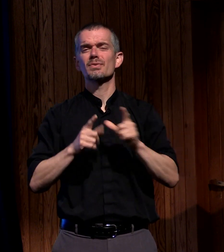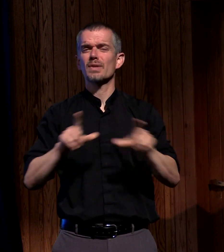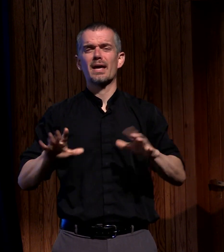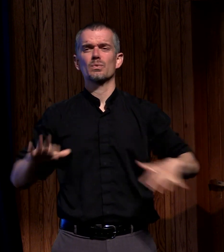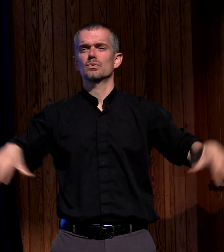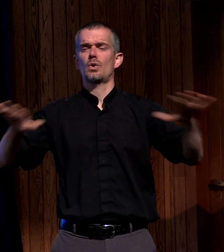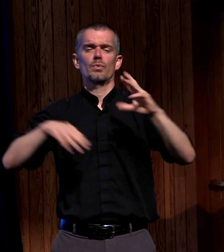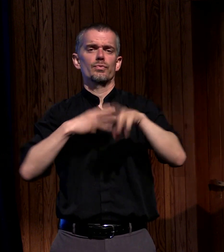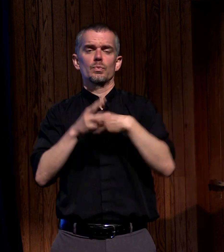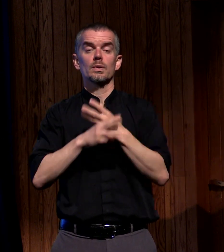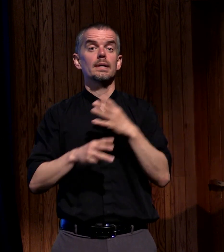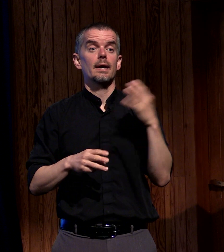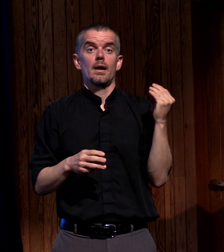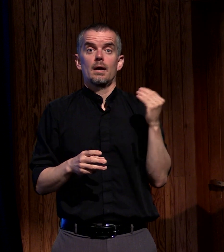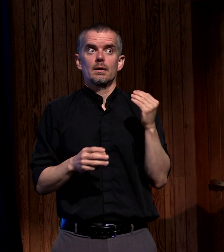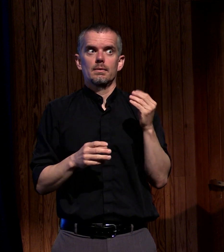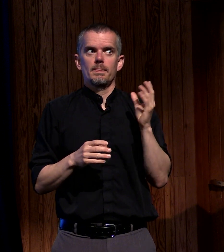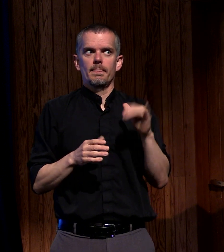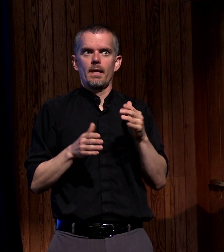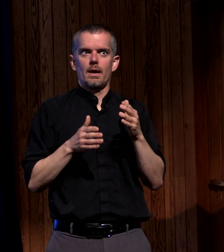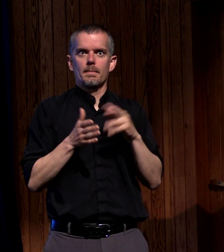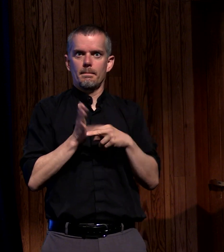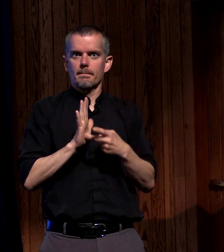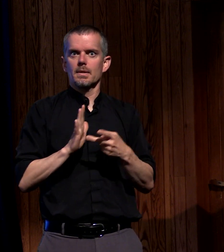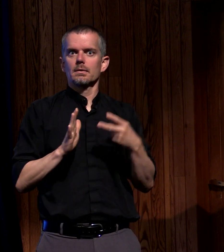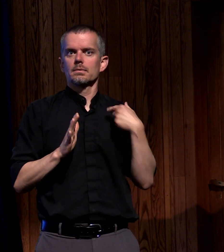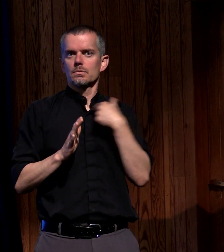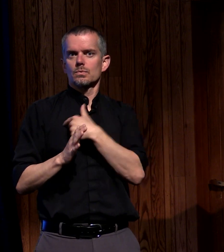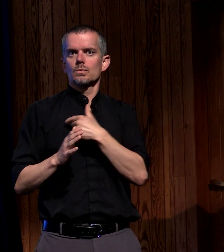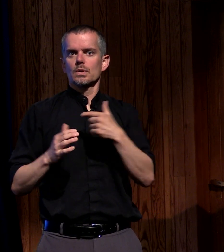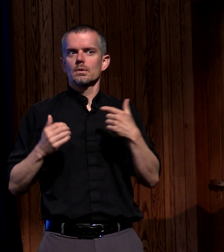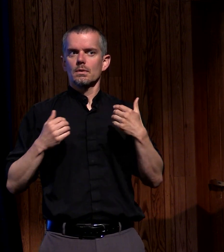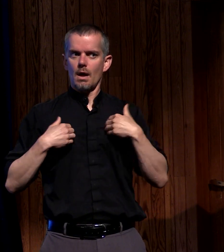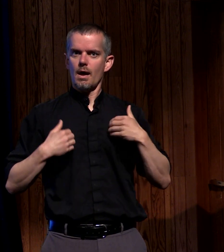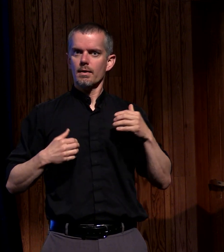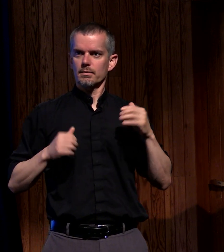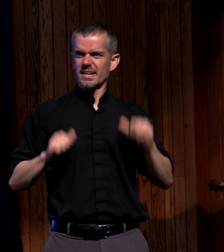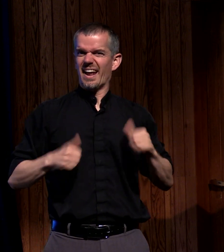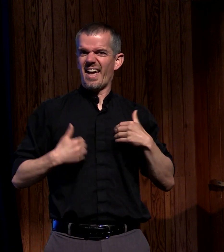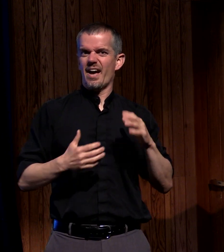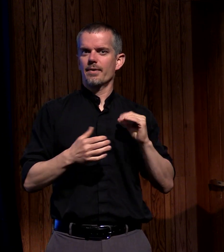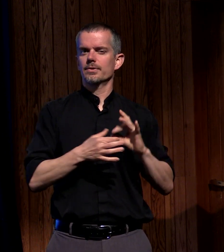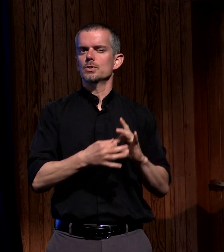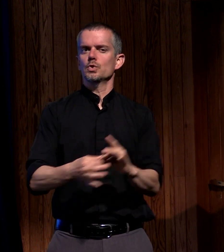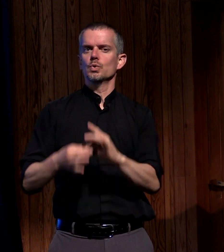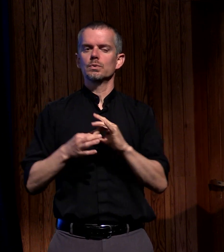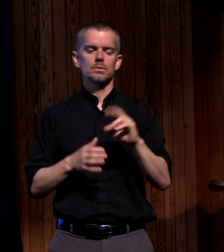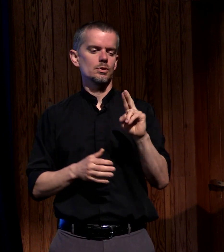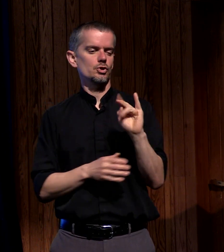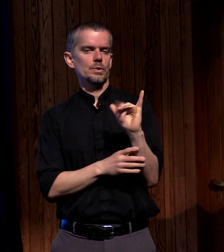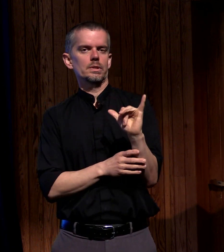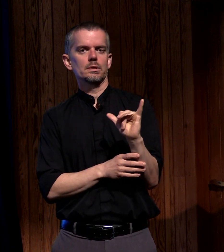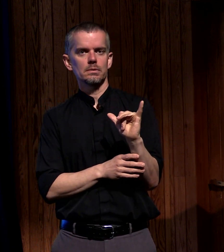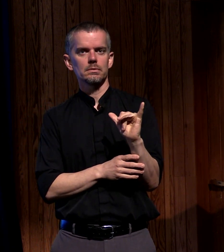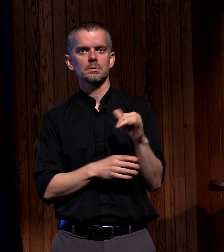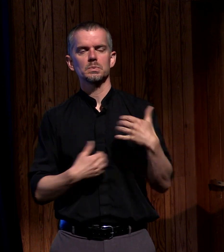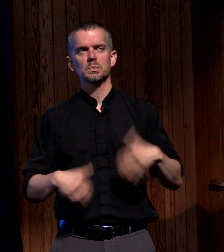world and in that we maintain a level of unity a rarity in today's world but the early